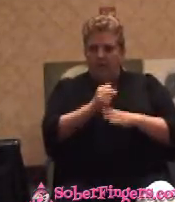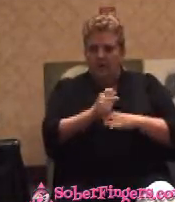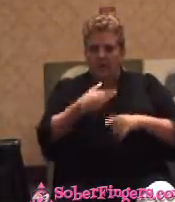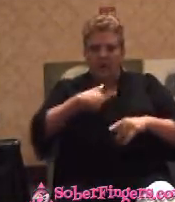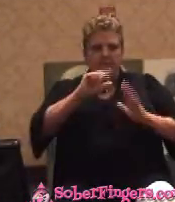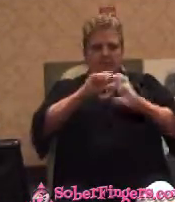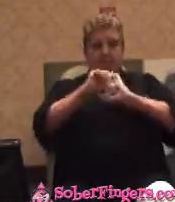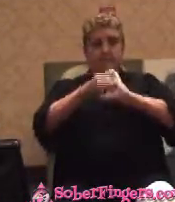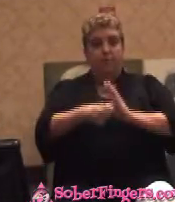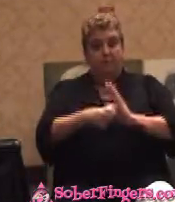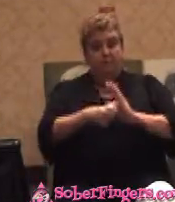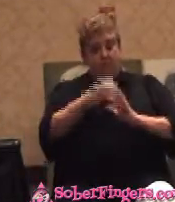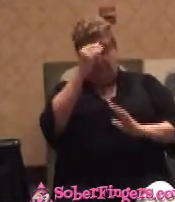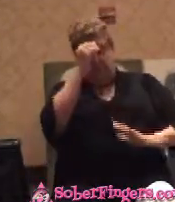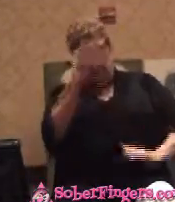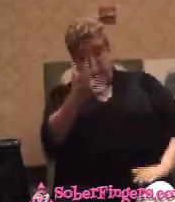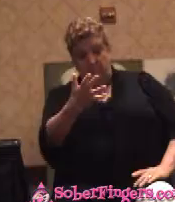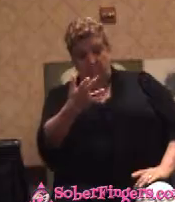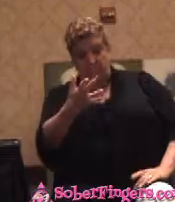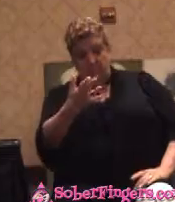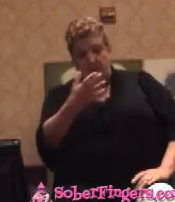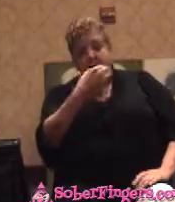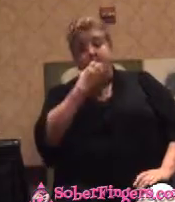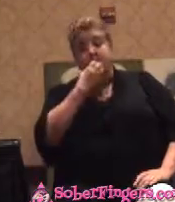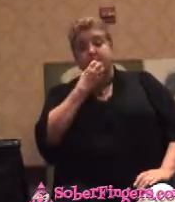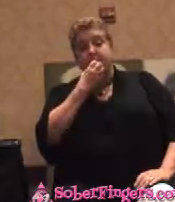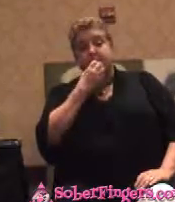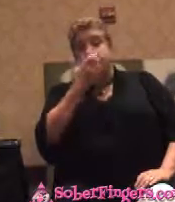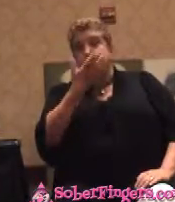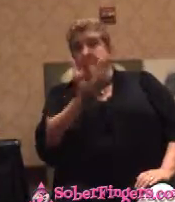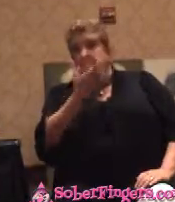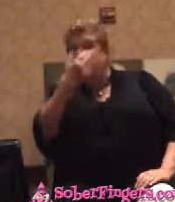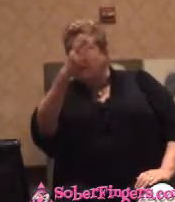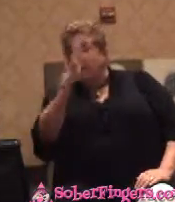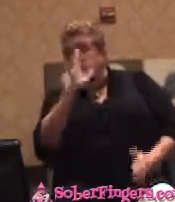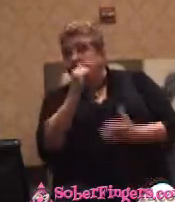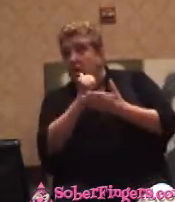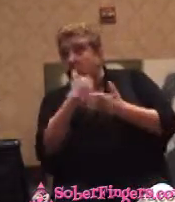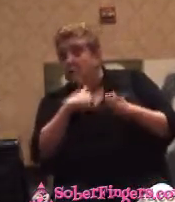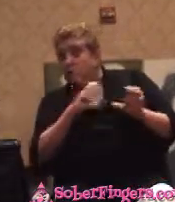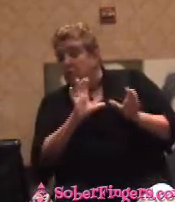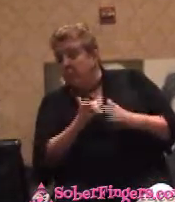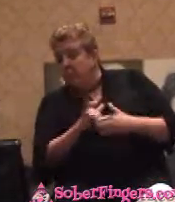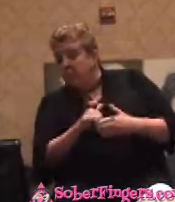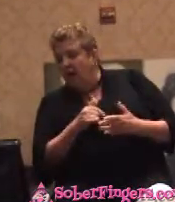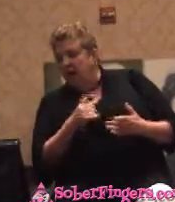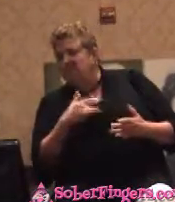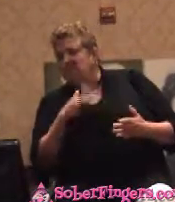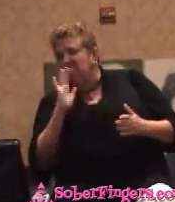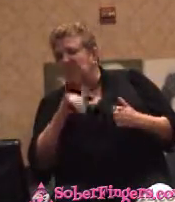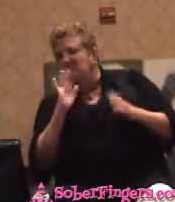hell out of these people if I told them, God, maybe God has helped me do this. I could tell them that.